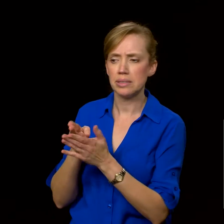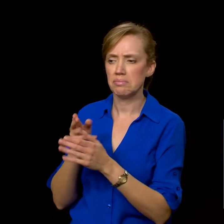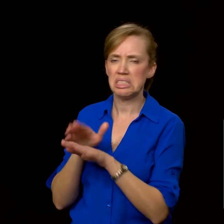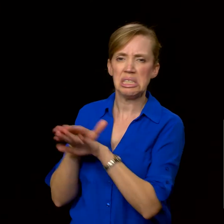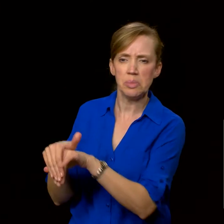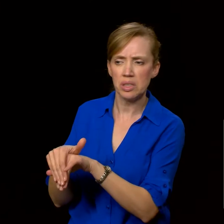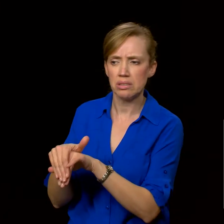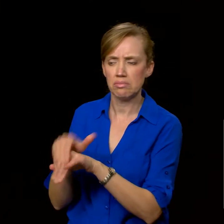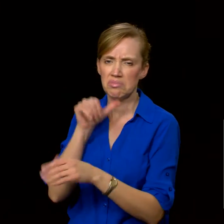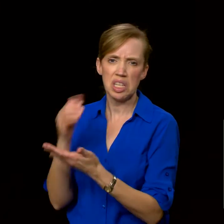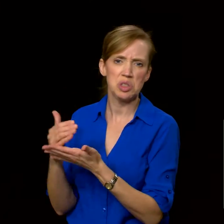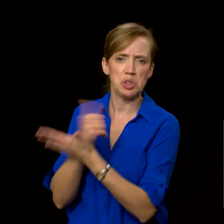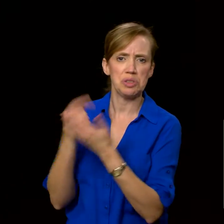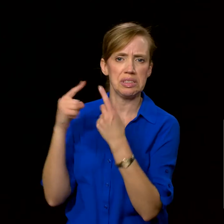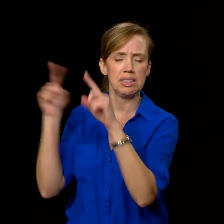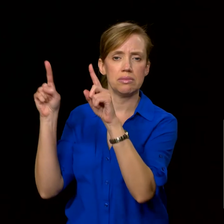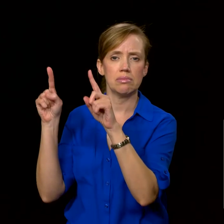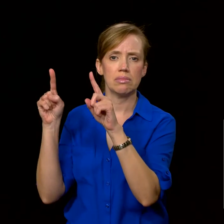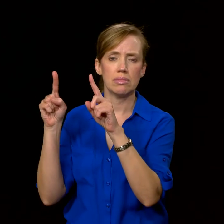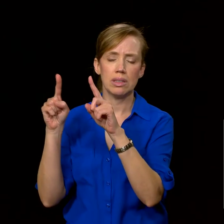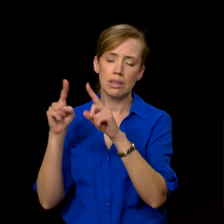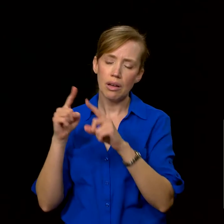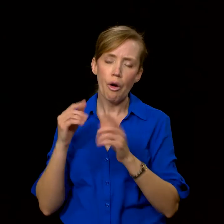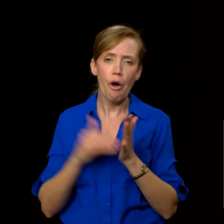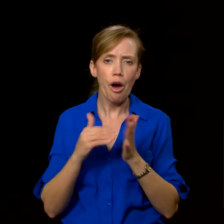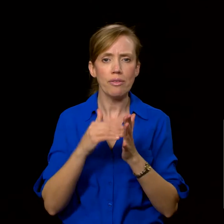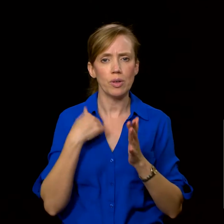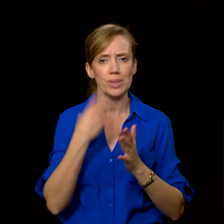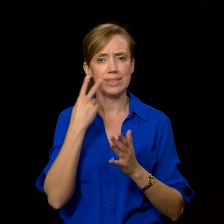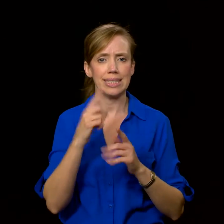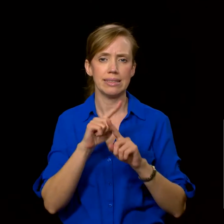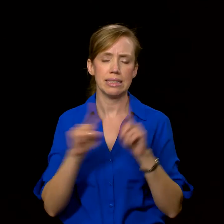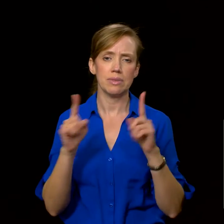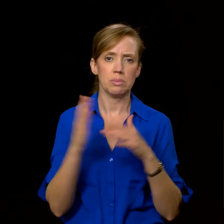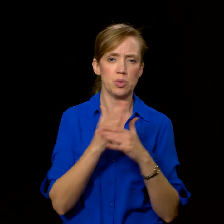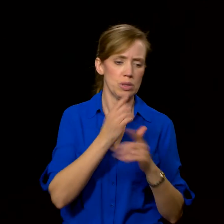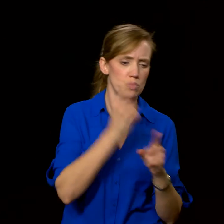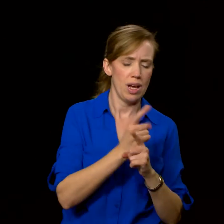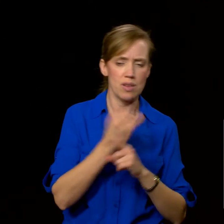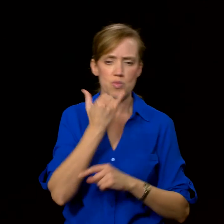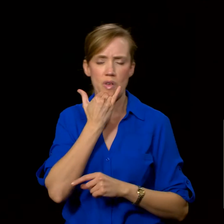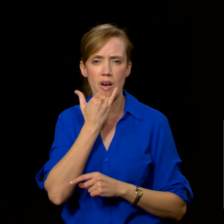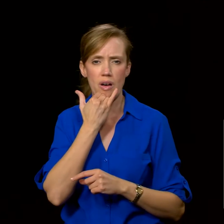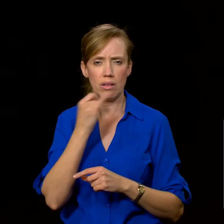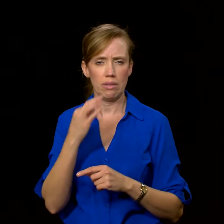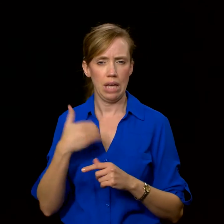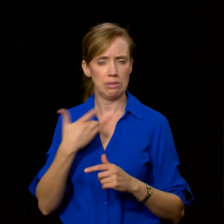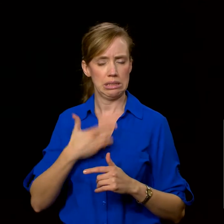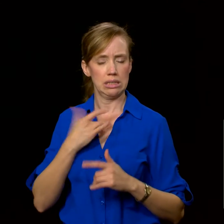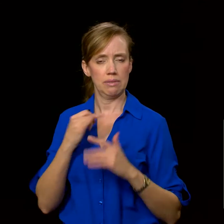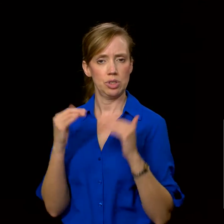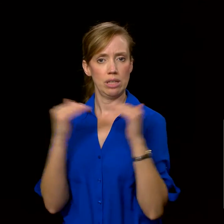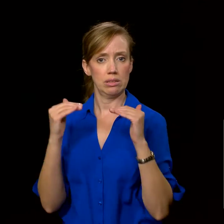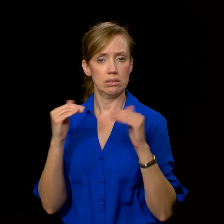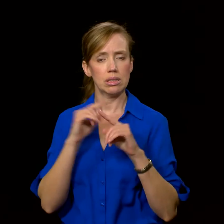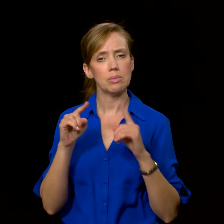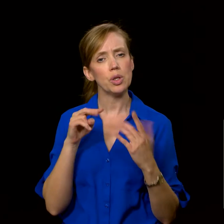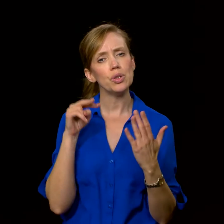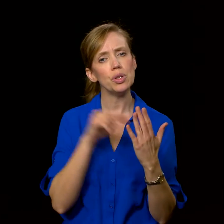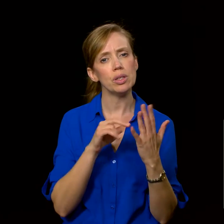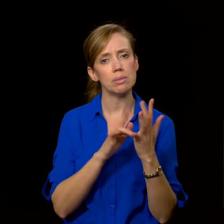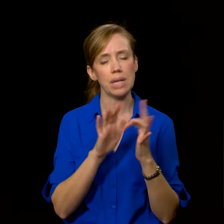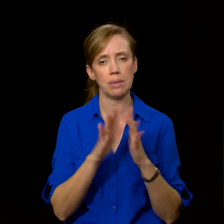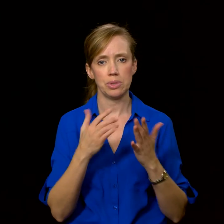were hypocrites. They were unkind. Well, anyone with a sense of justice can often see the difference between right and wrong, but listen to this. Psalm